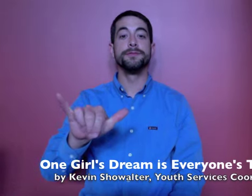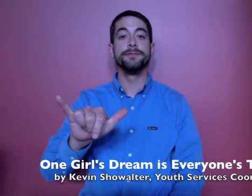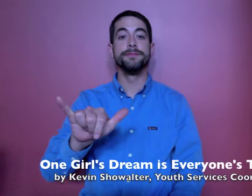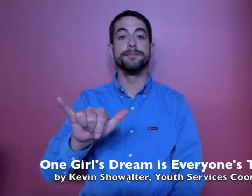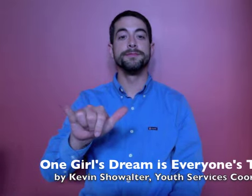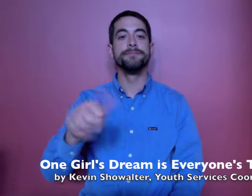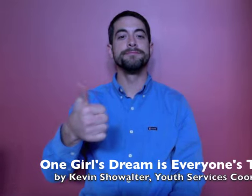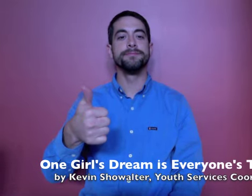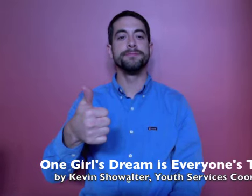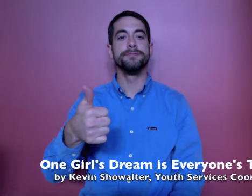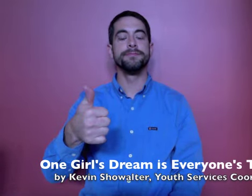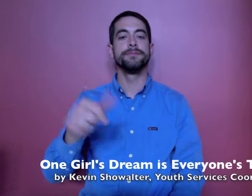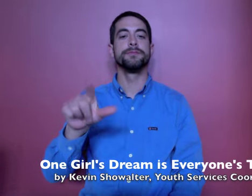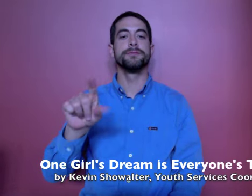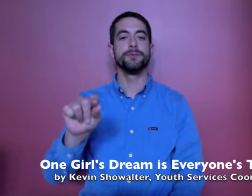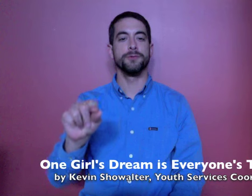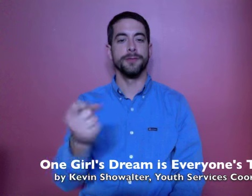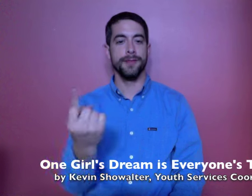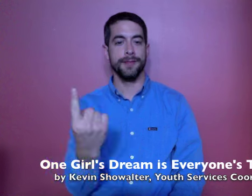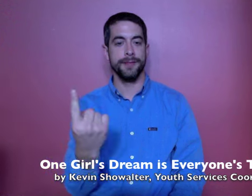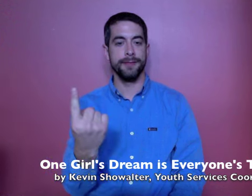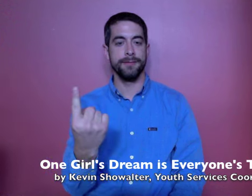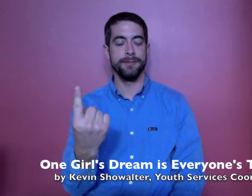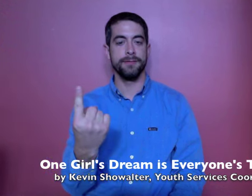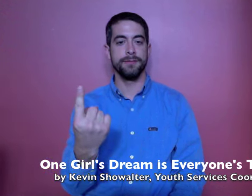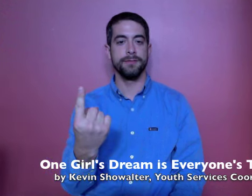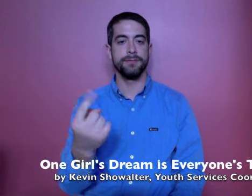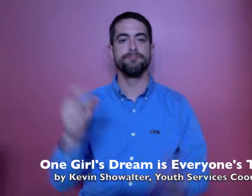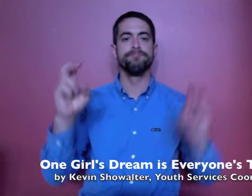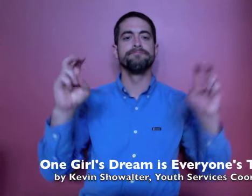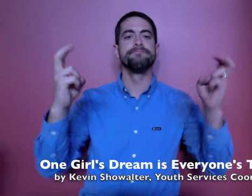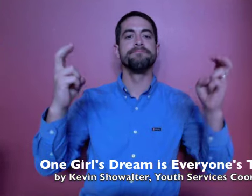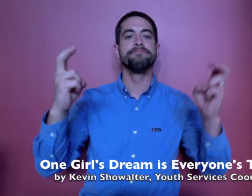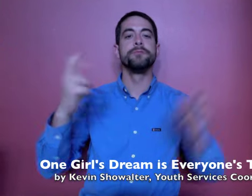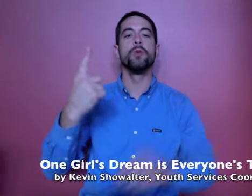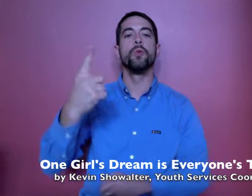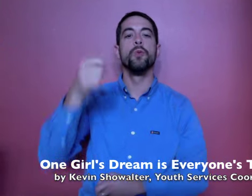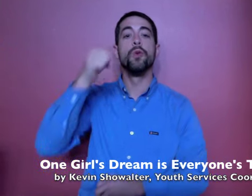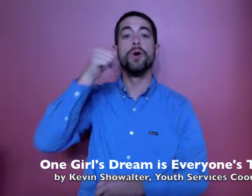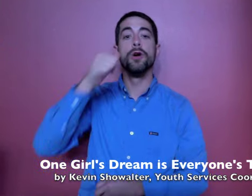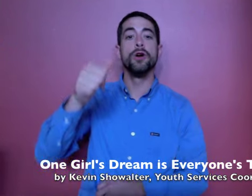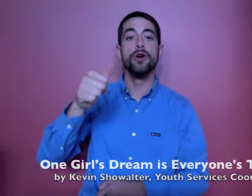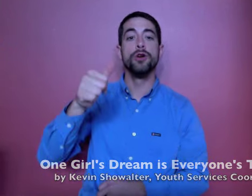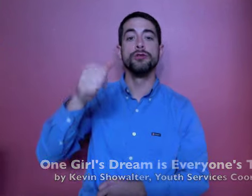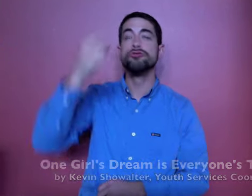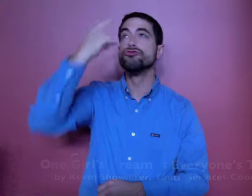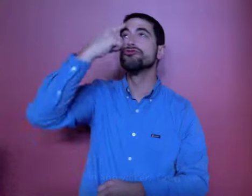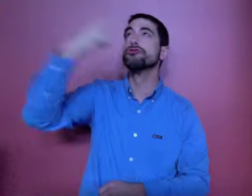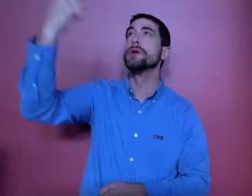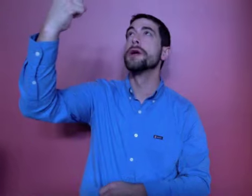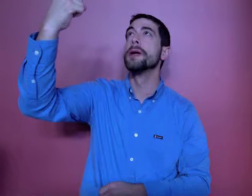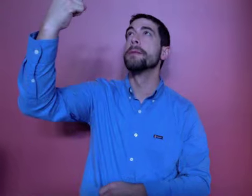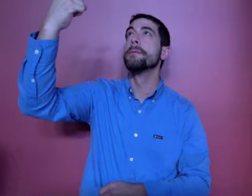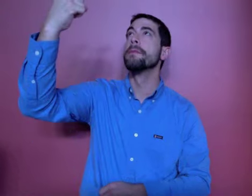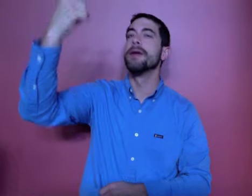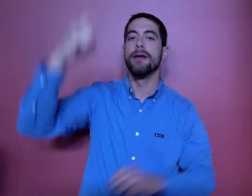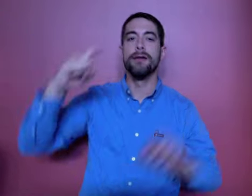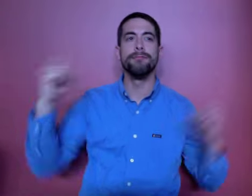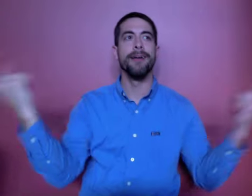july 10th 2011 the title of this article is